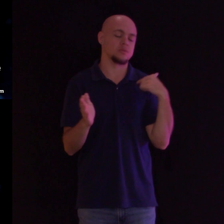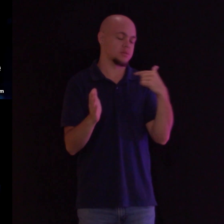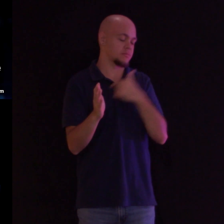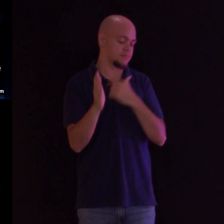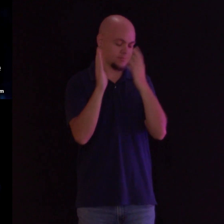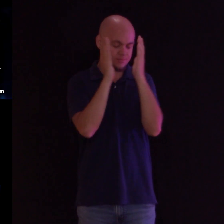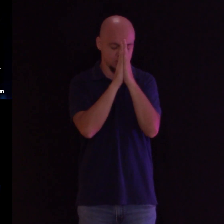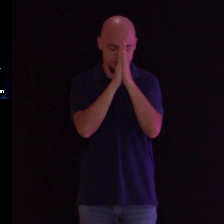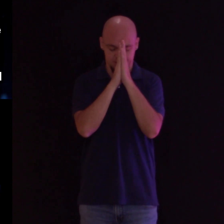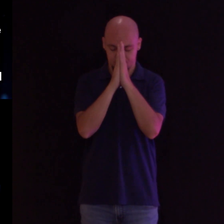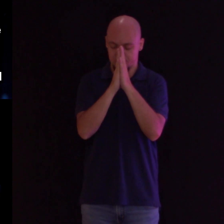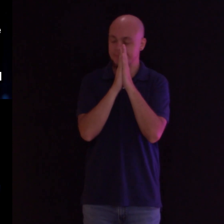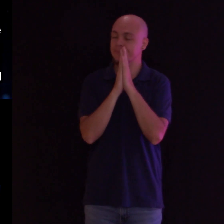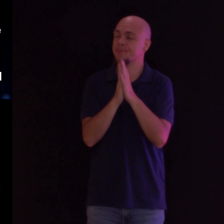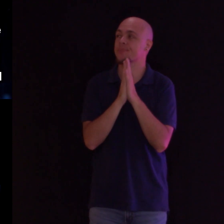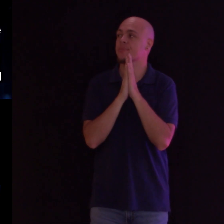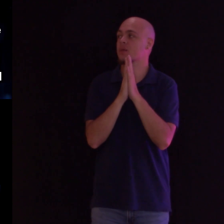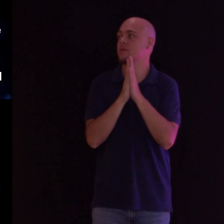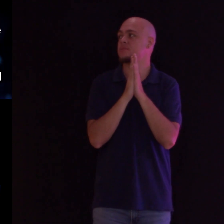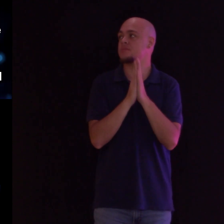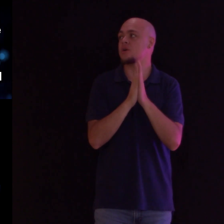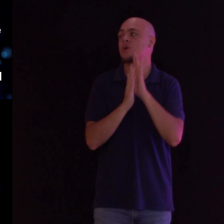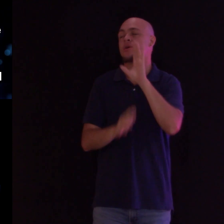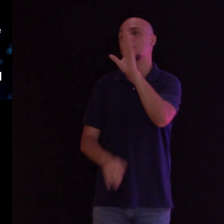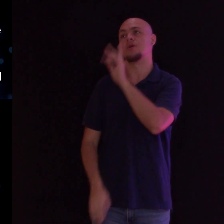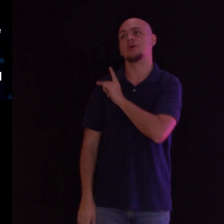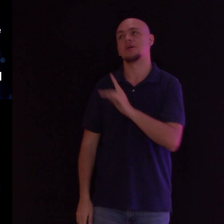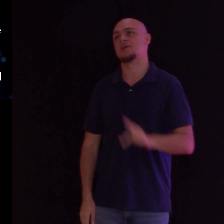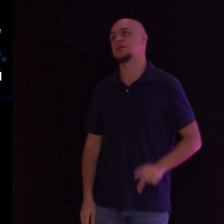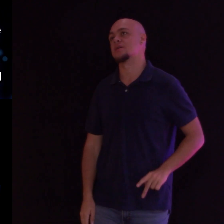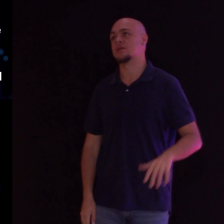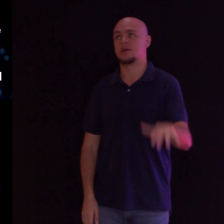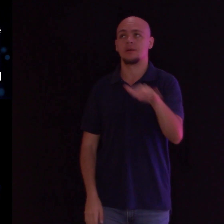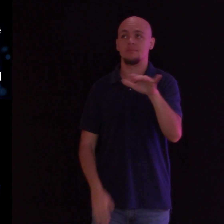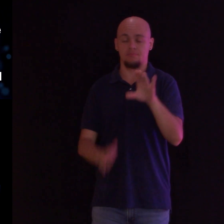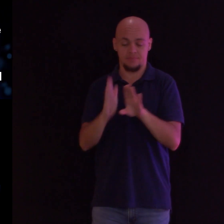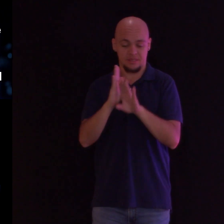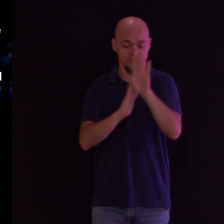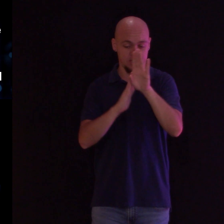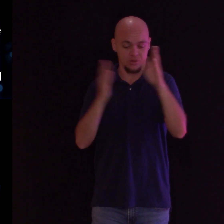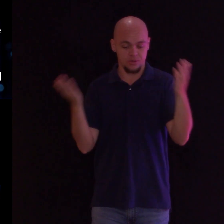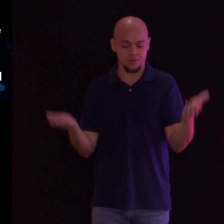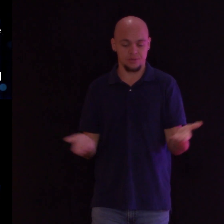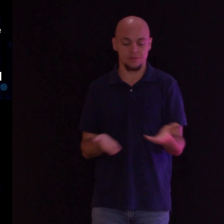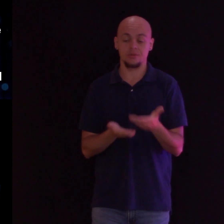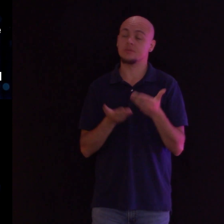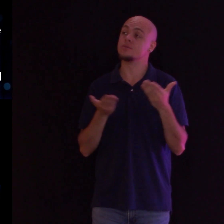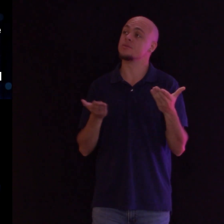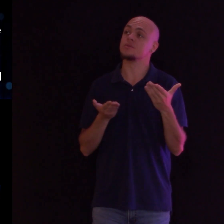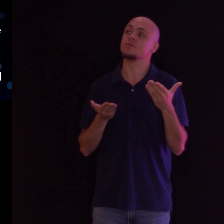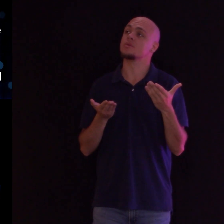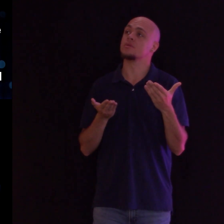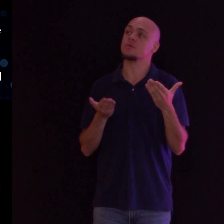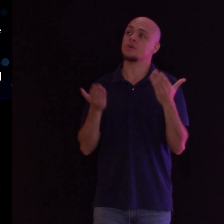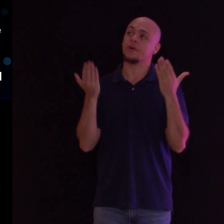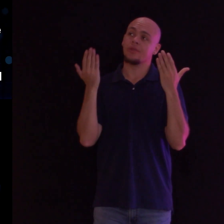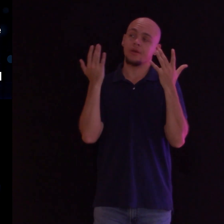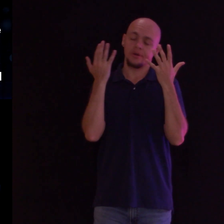Build your kingdom here Let the darkness